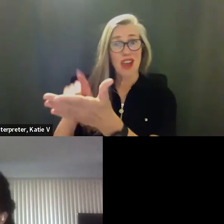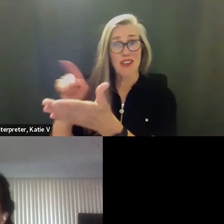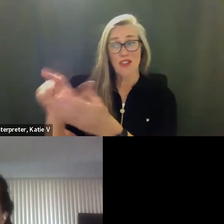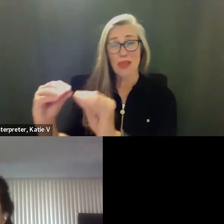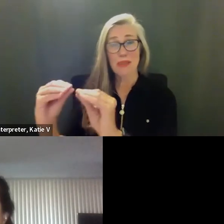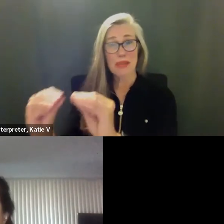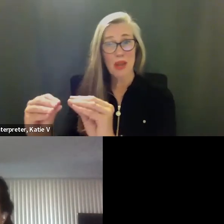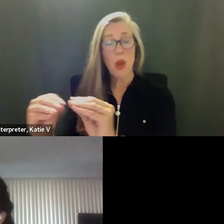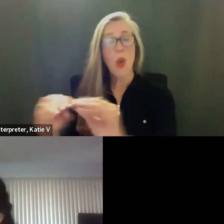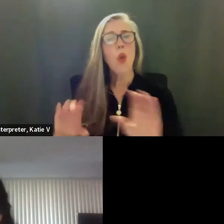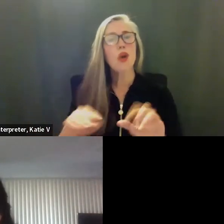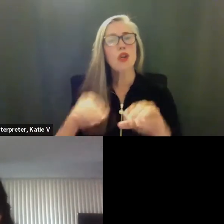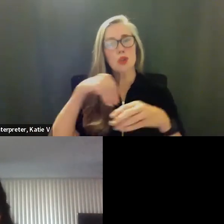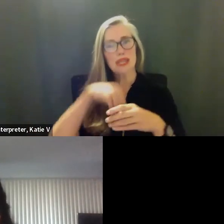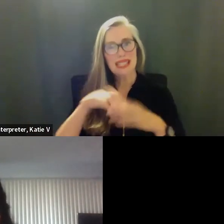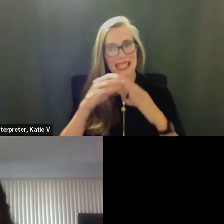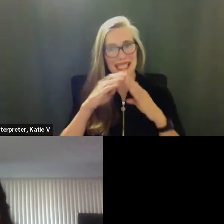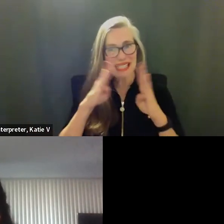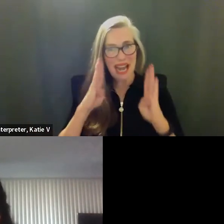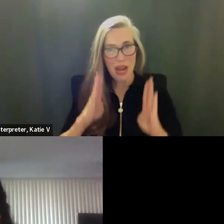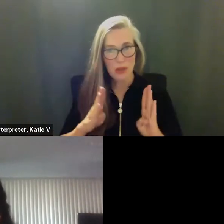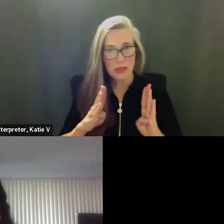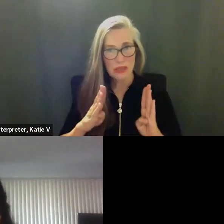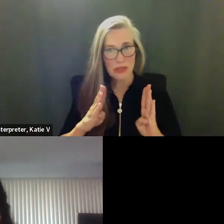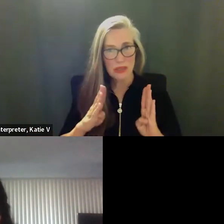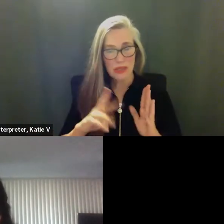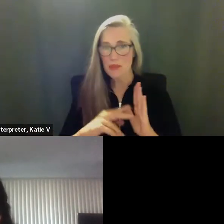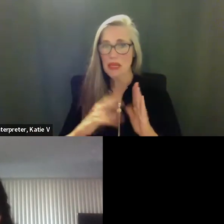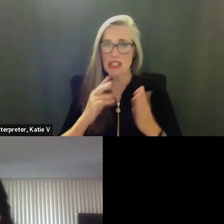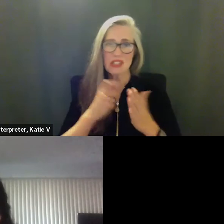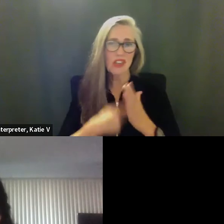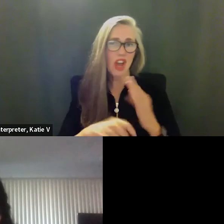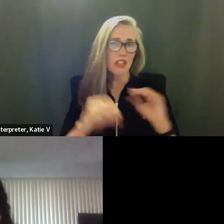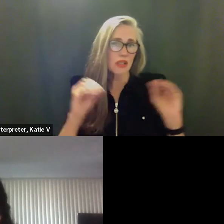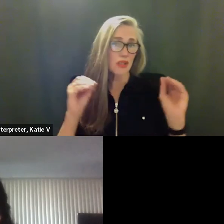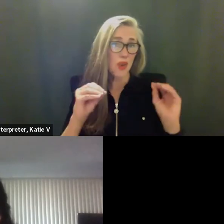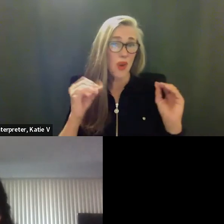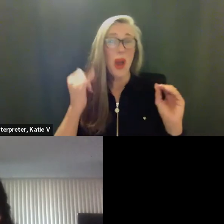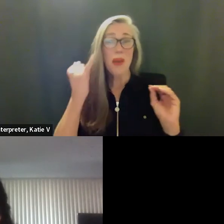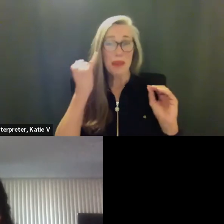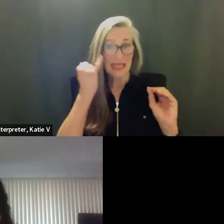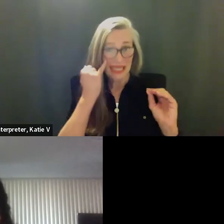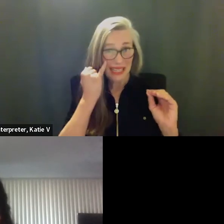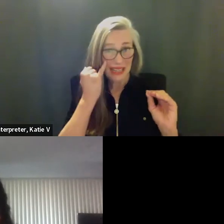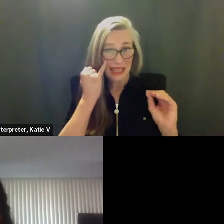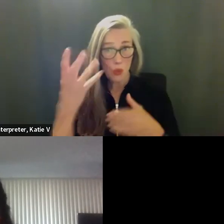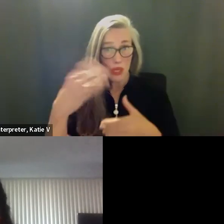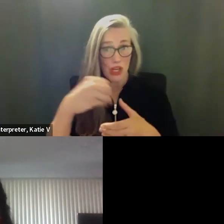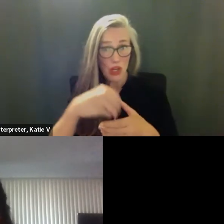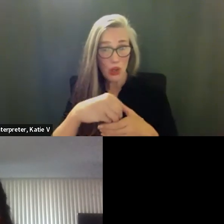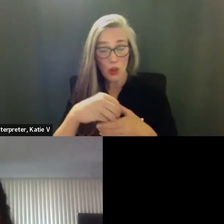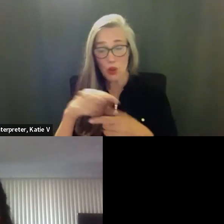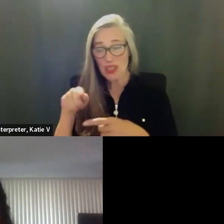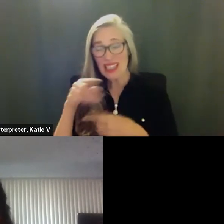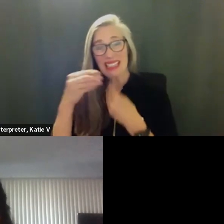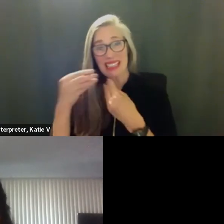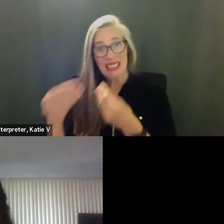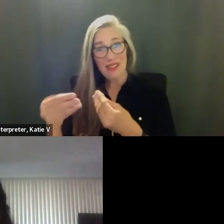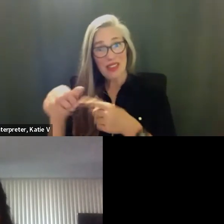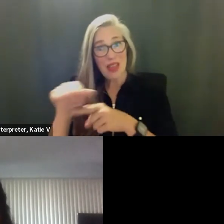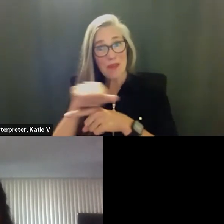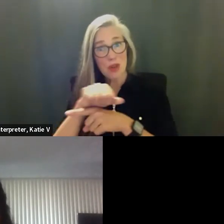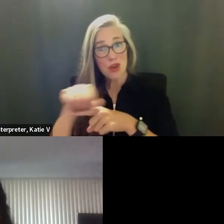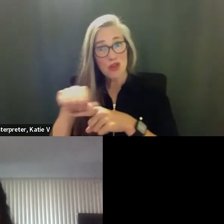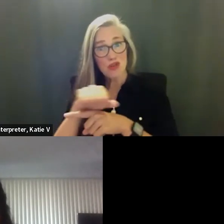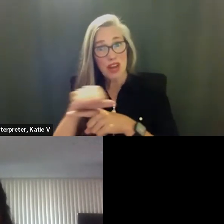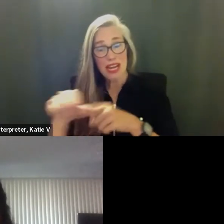that would be no cost but i did want to just point out there was some sort of cost if we were going to include some sort of training so that's what i wanted to